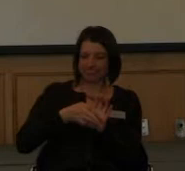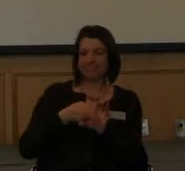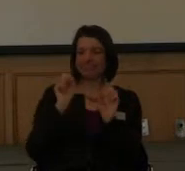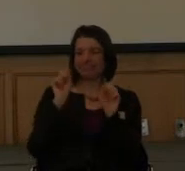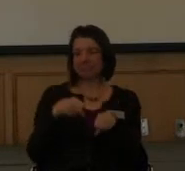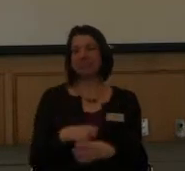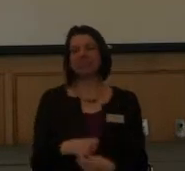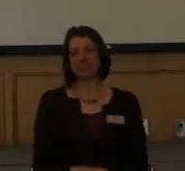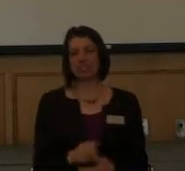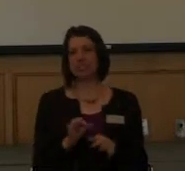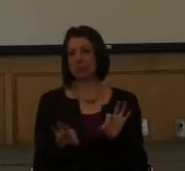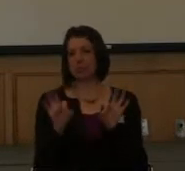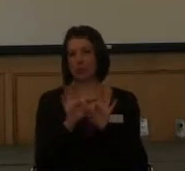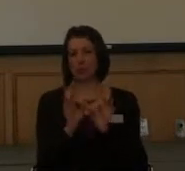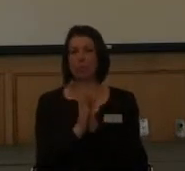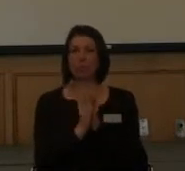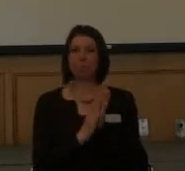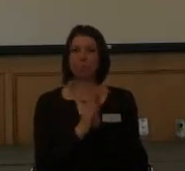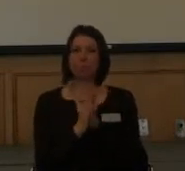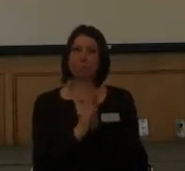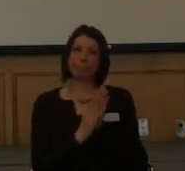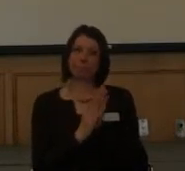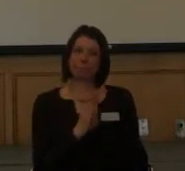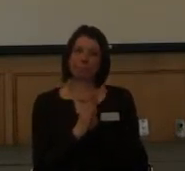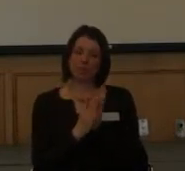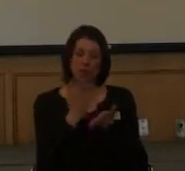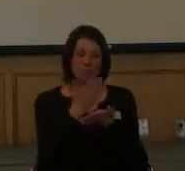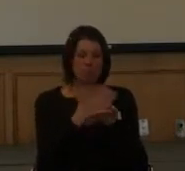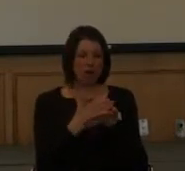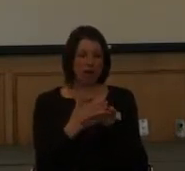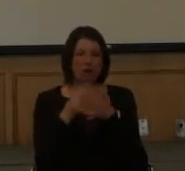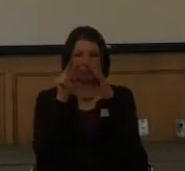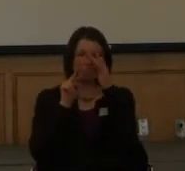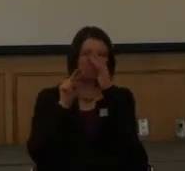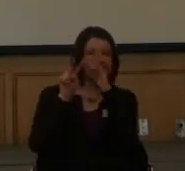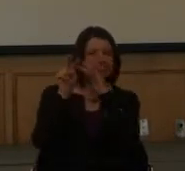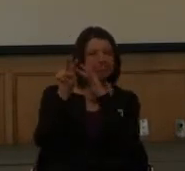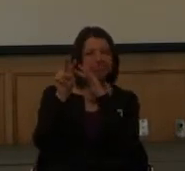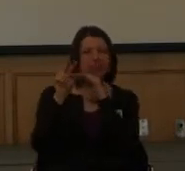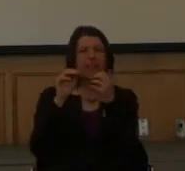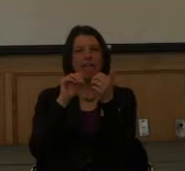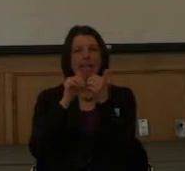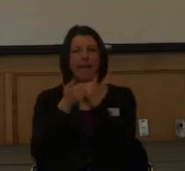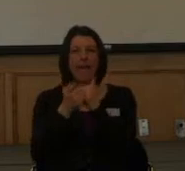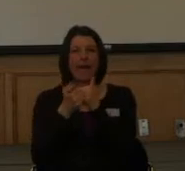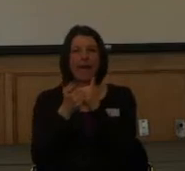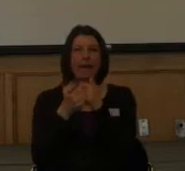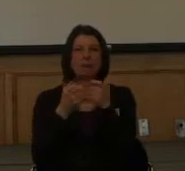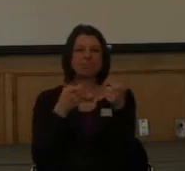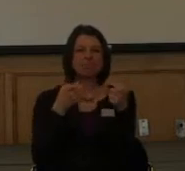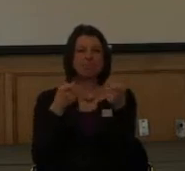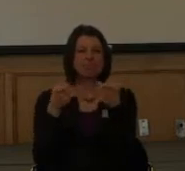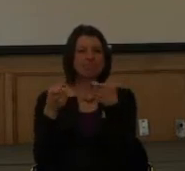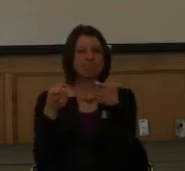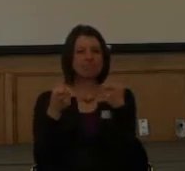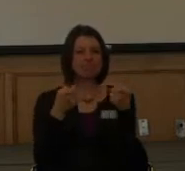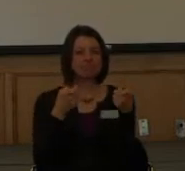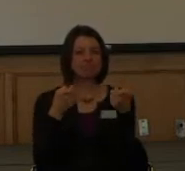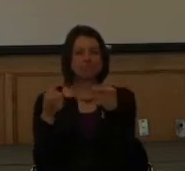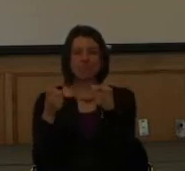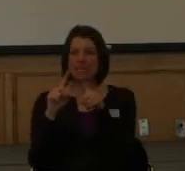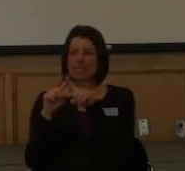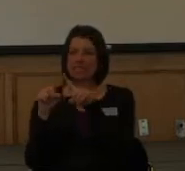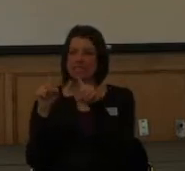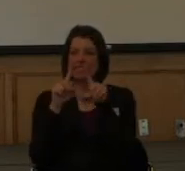Part of the, you know, kind of inclusion plan, you know, thinking ahead is, you know, how to handle cases